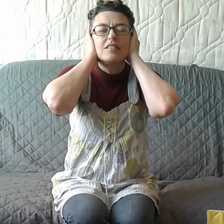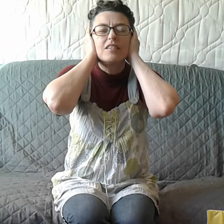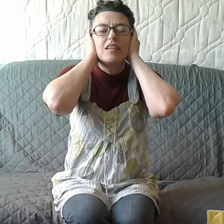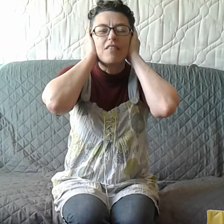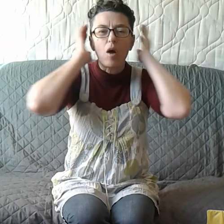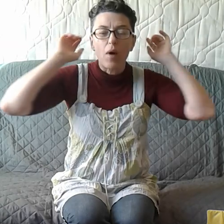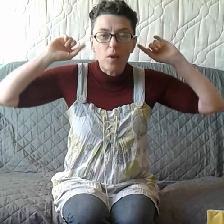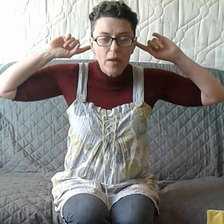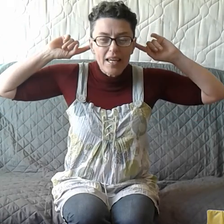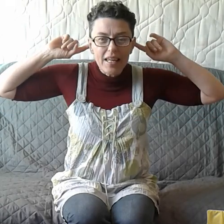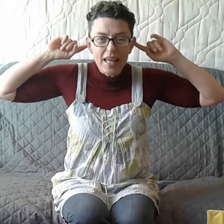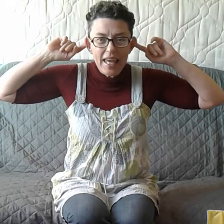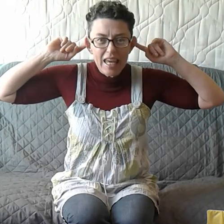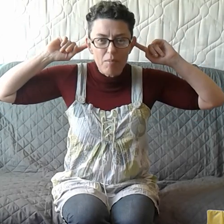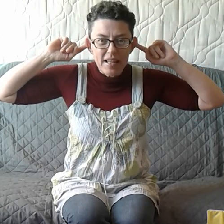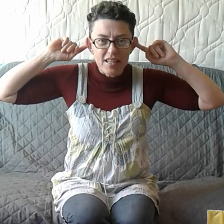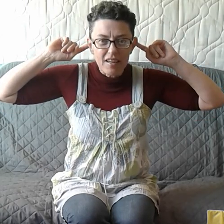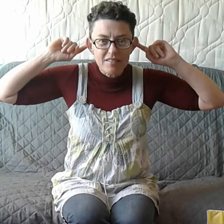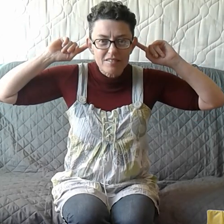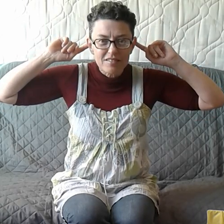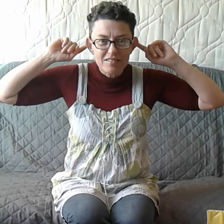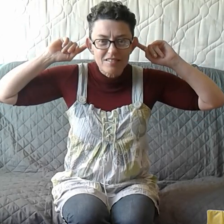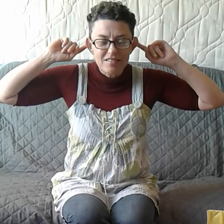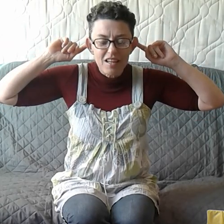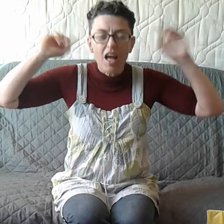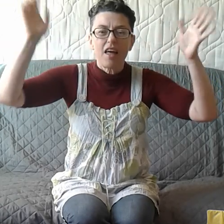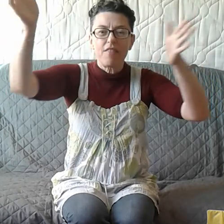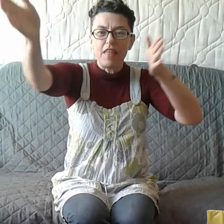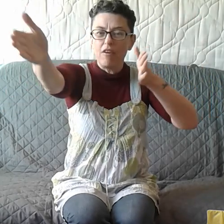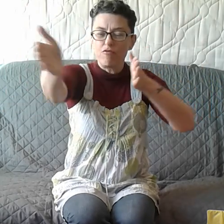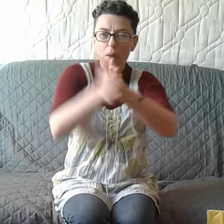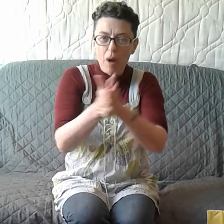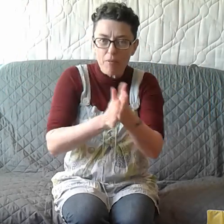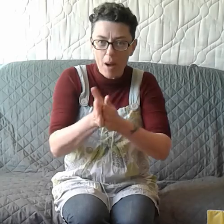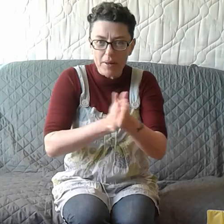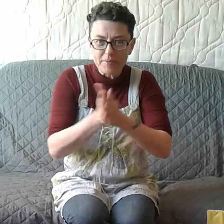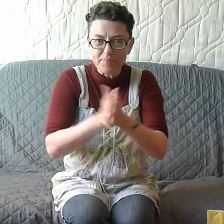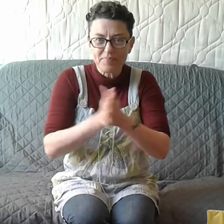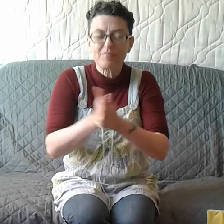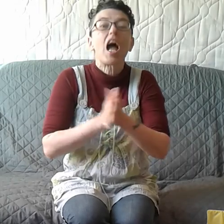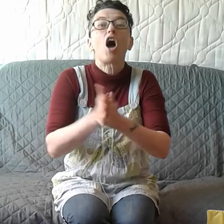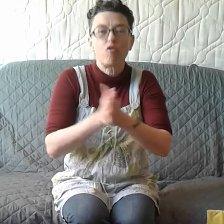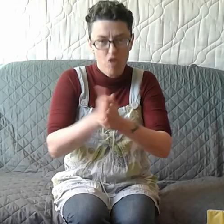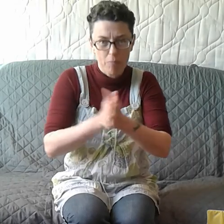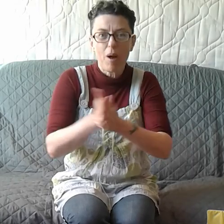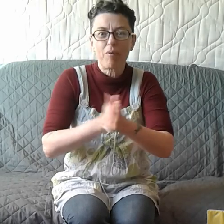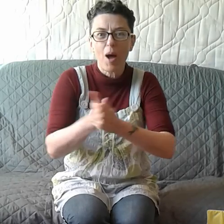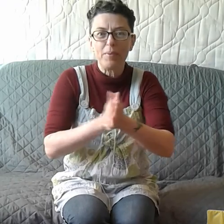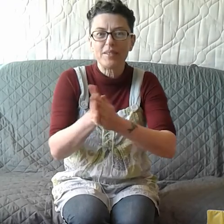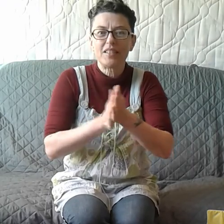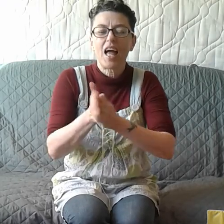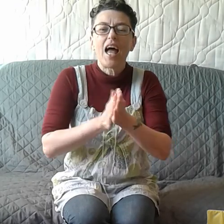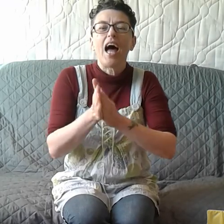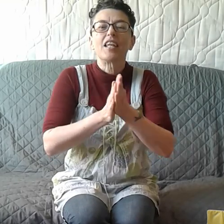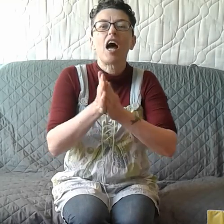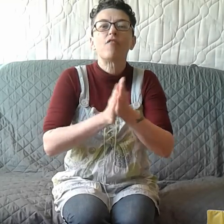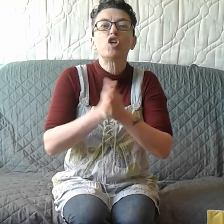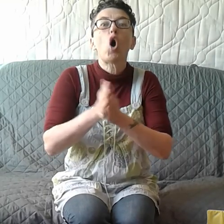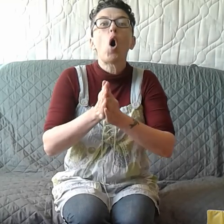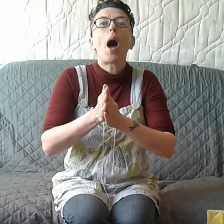That way we can hear better. Then rub, rub, rub. Rub, rub, rub and cover your